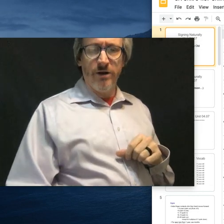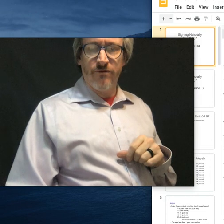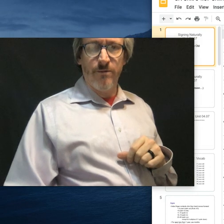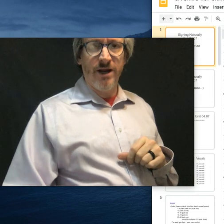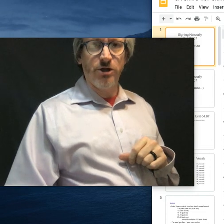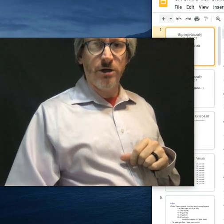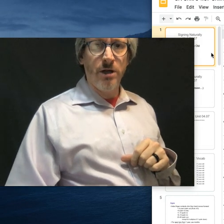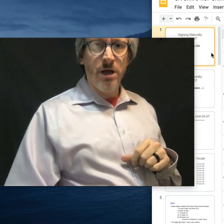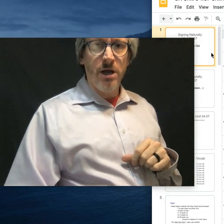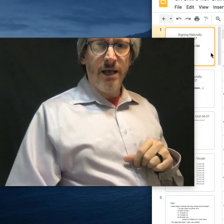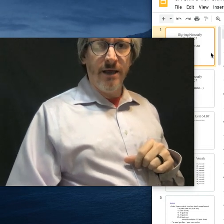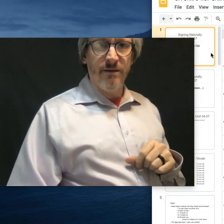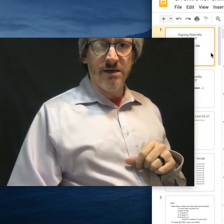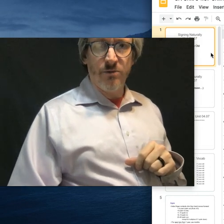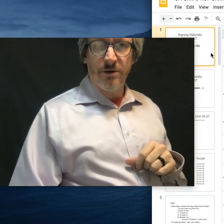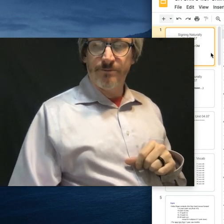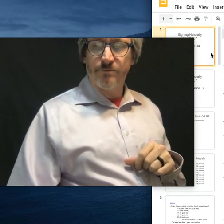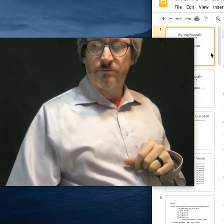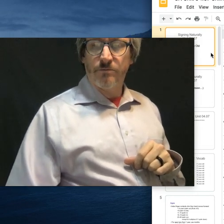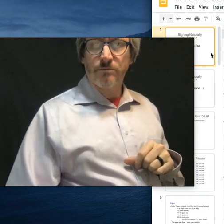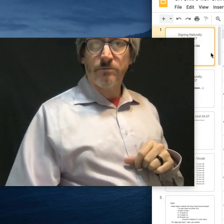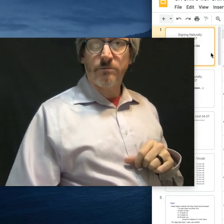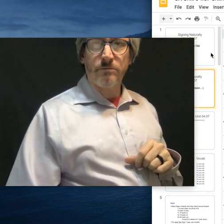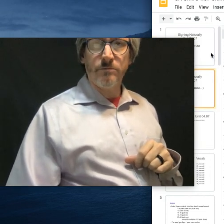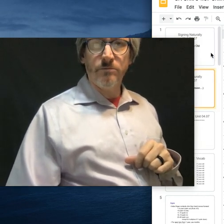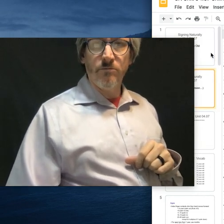new information in this one.